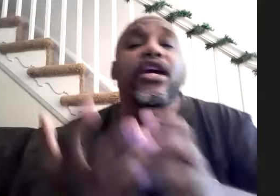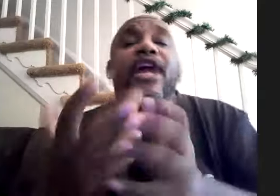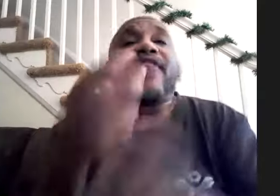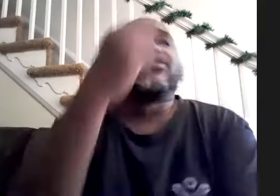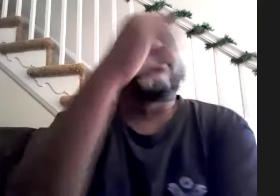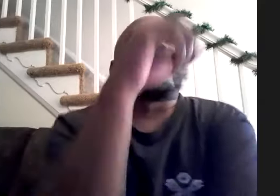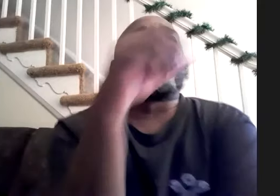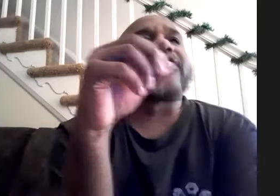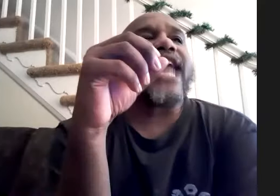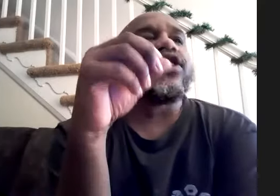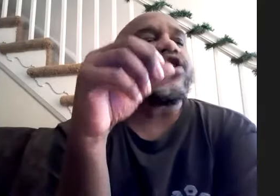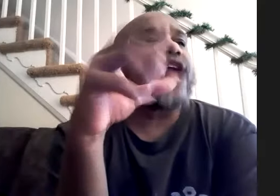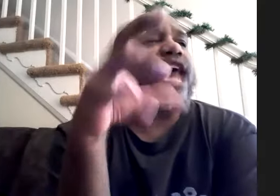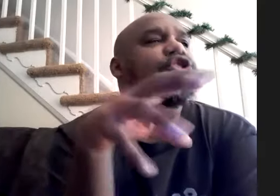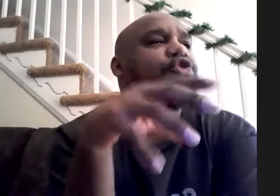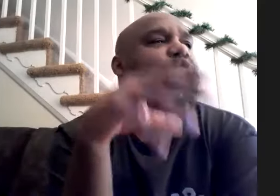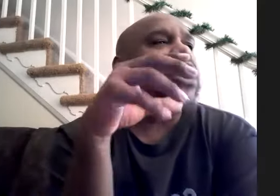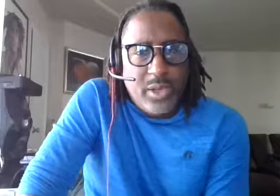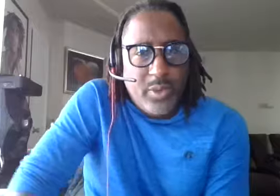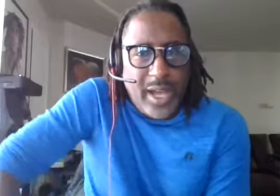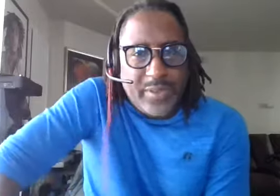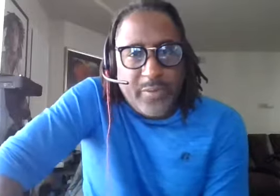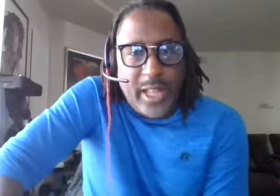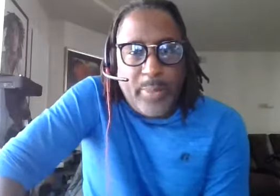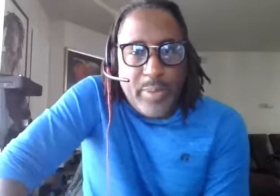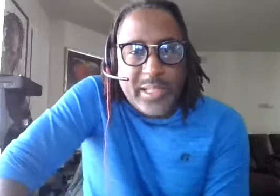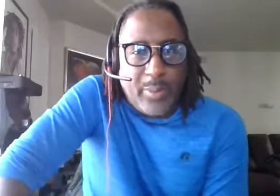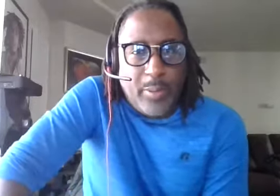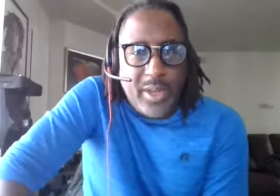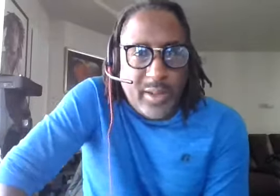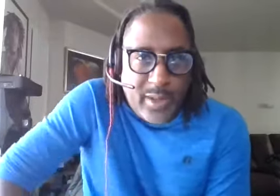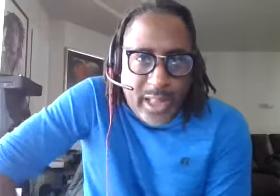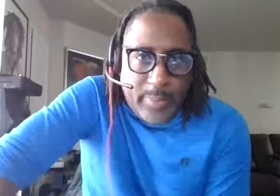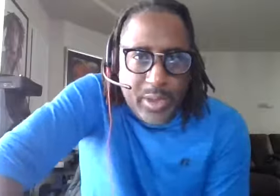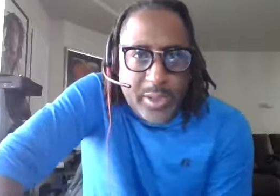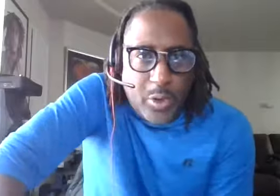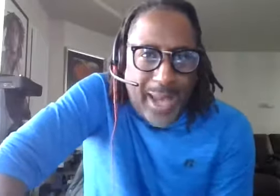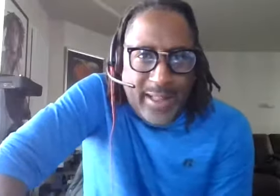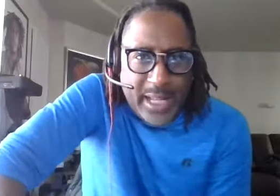and that was something else i had to learn how to do was so you you have to develop a musical you have to develop a musical palette